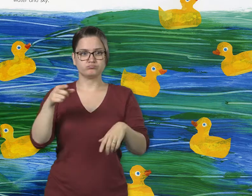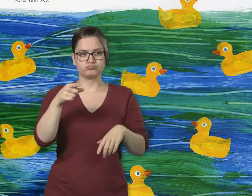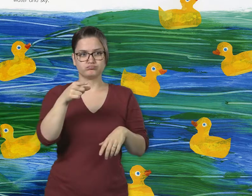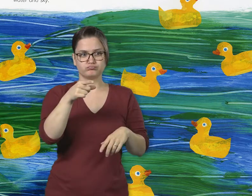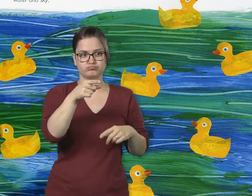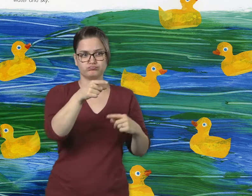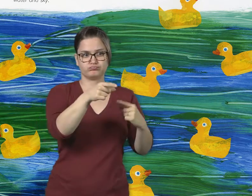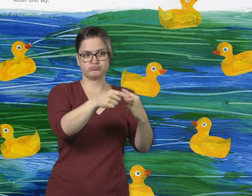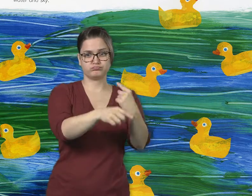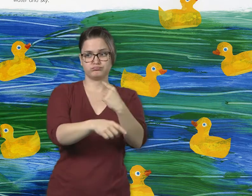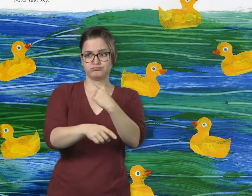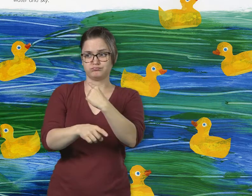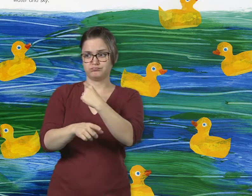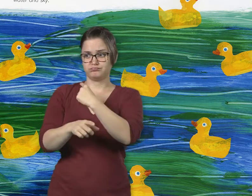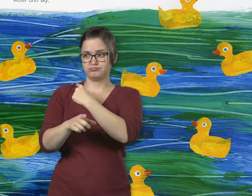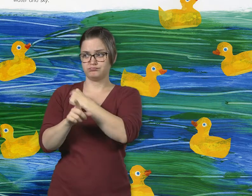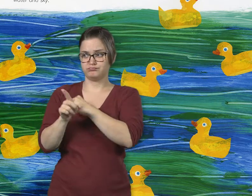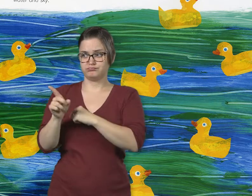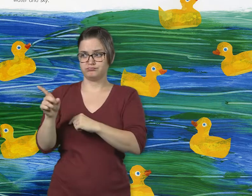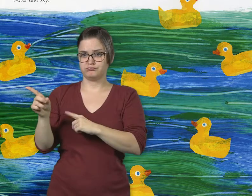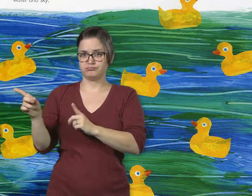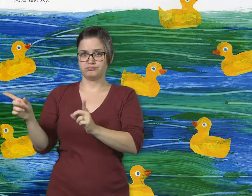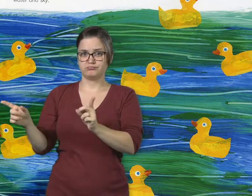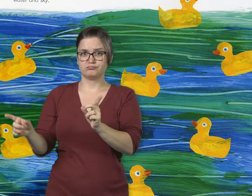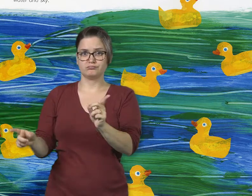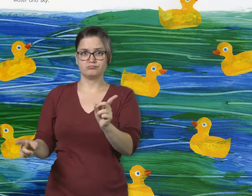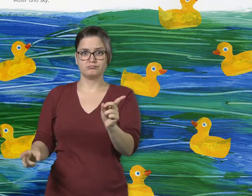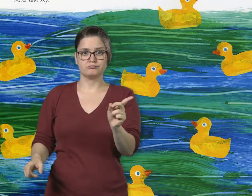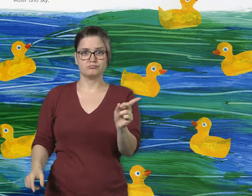The ten little rubber ducks begin to drift apart.